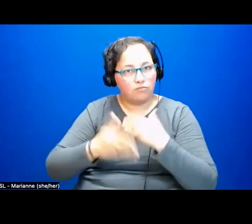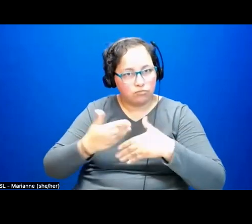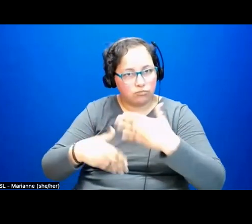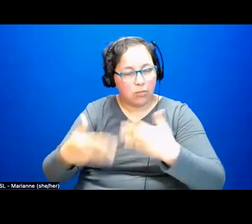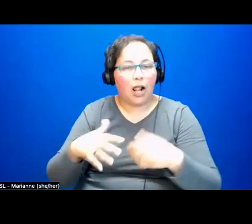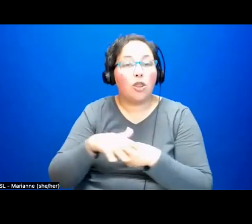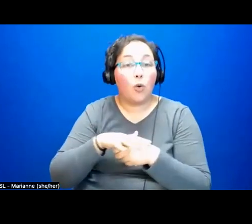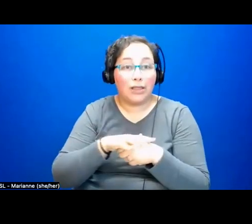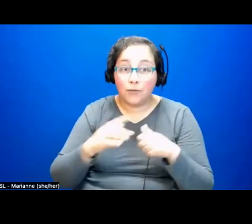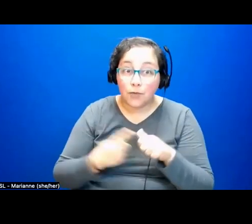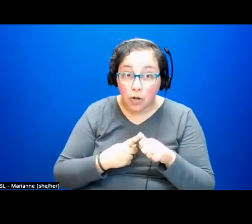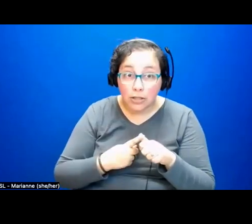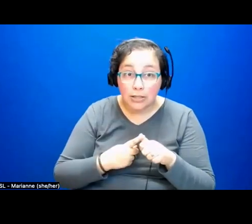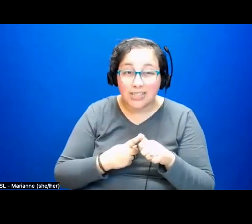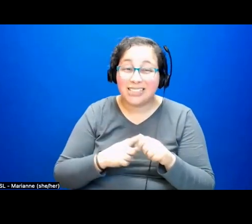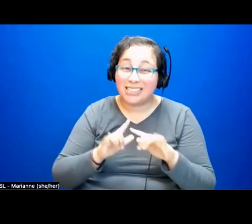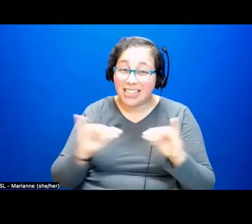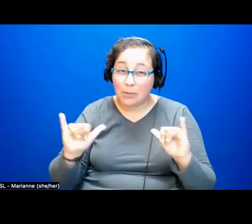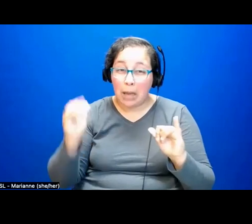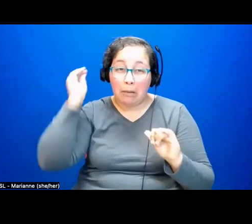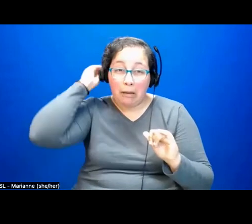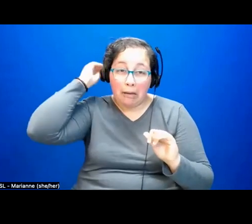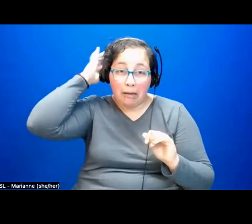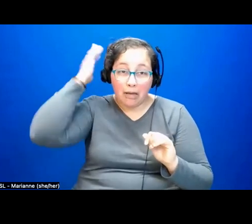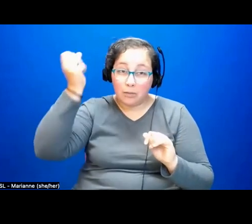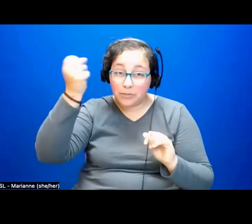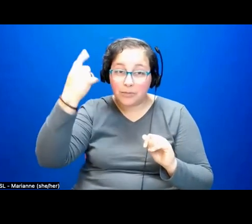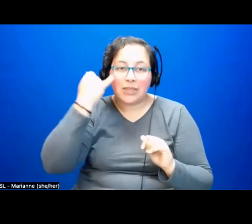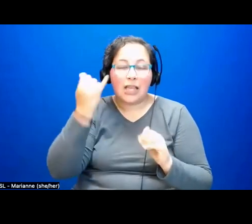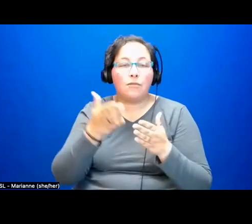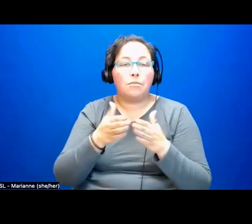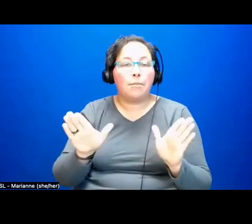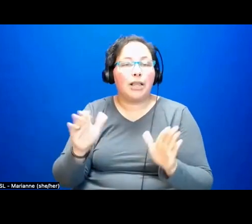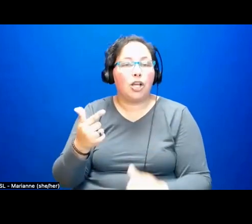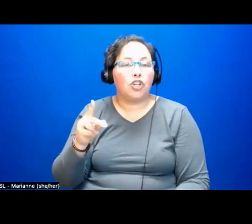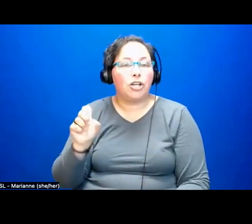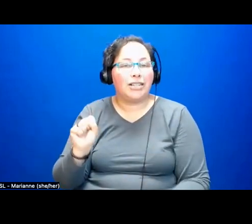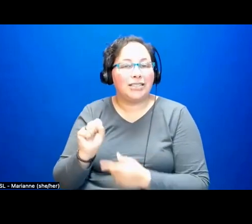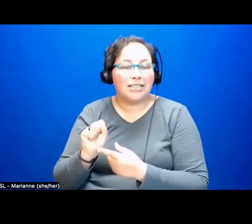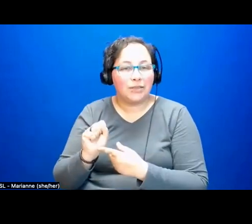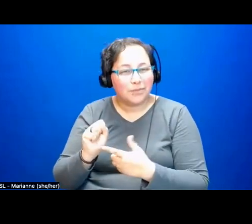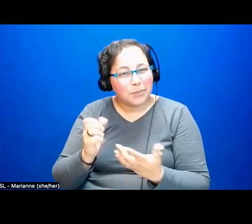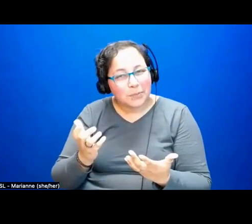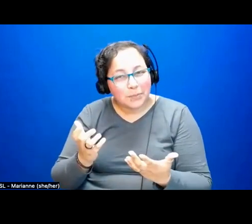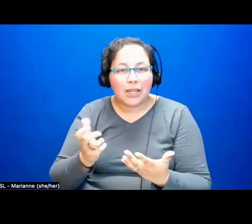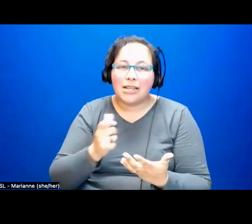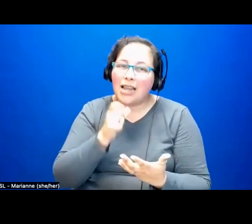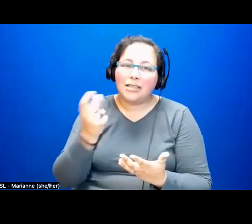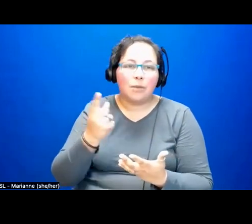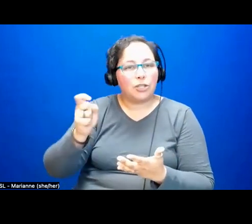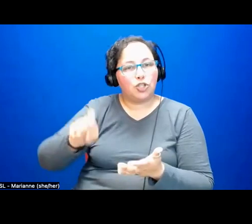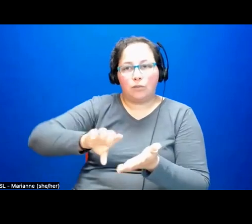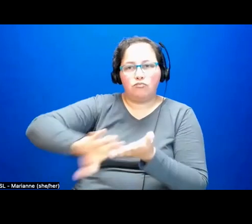arena, while understanding that making public goods should never be something that is exclusive